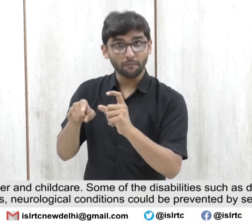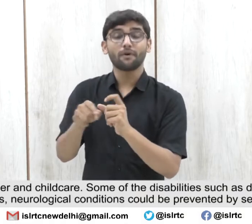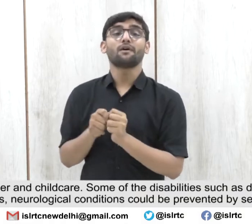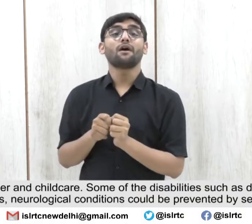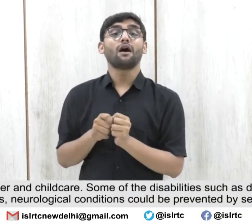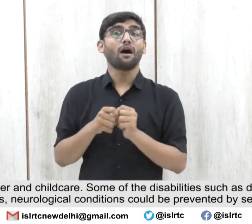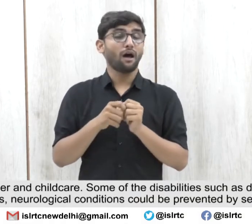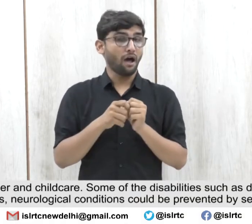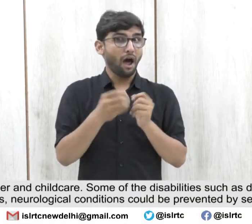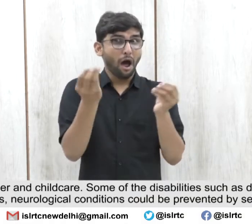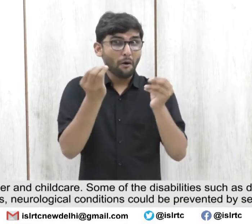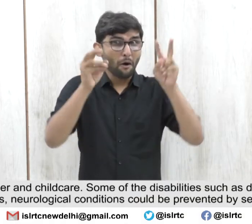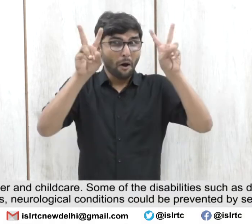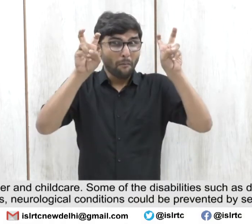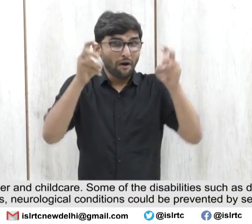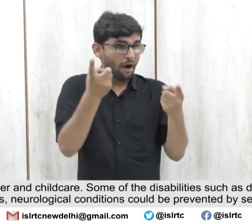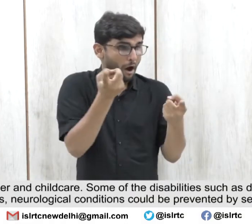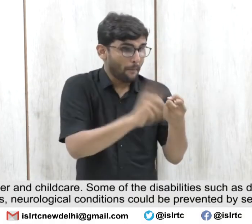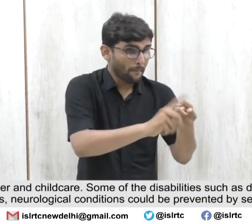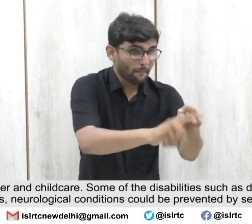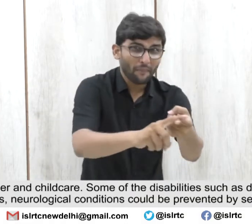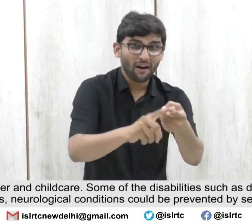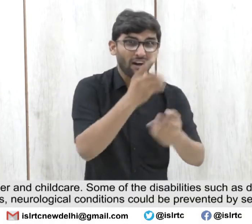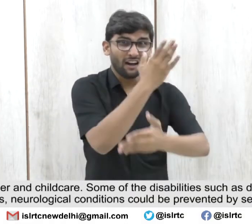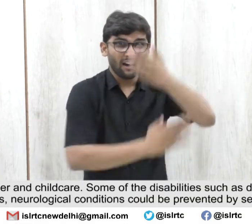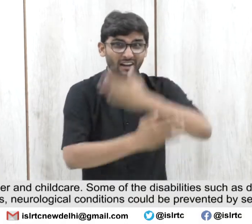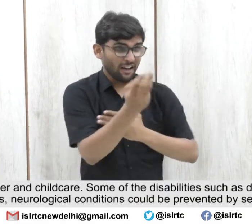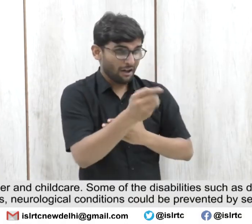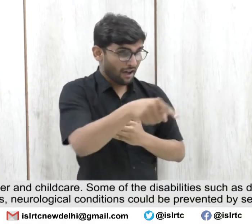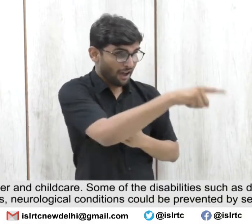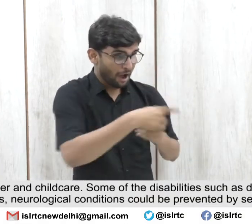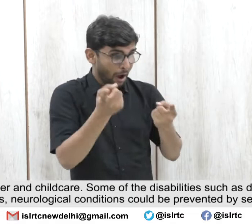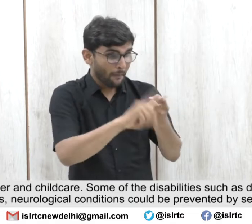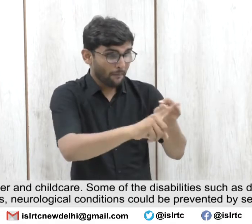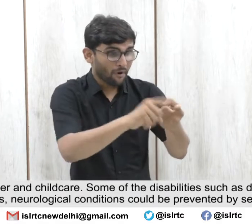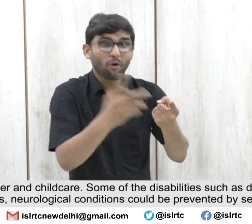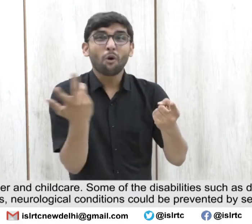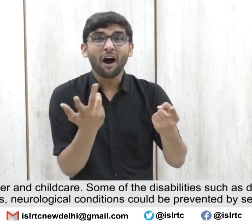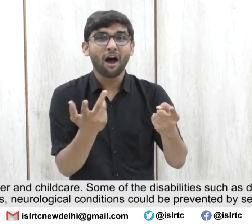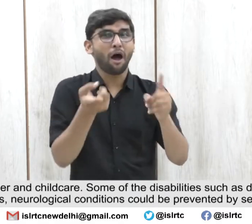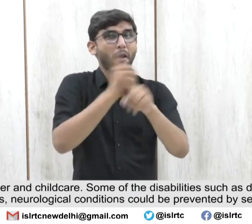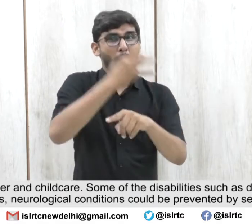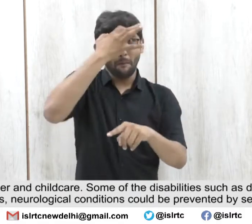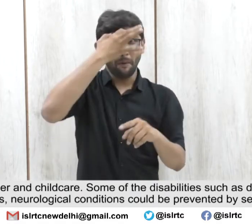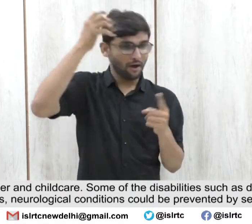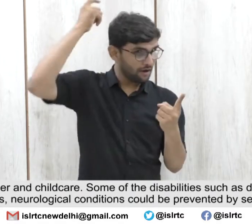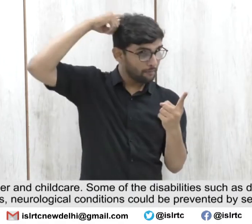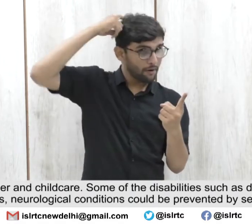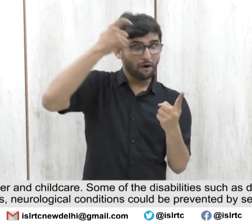Some of the disabilities such as disability caused due